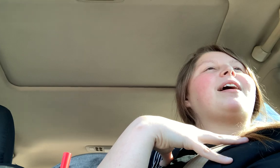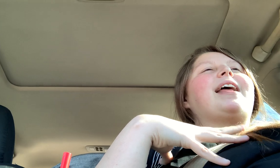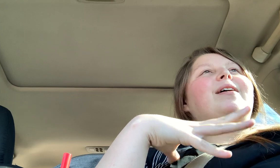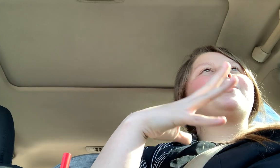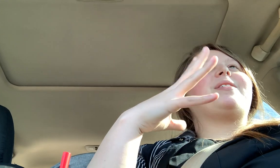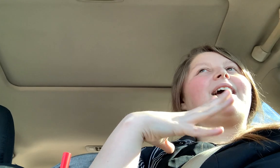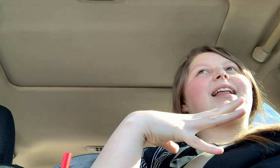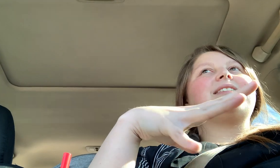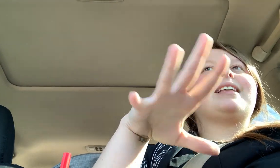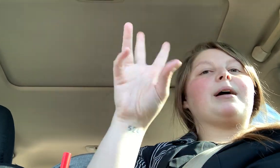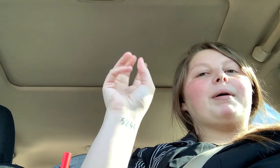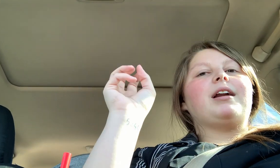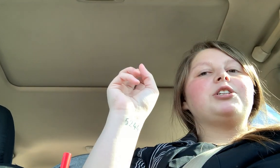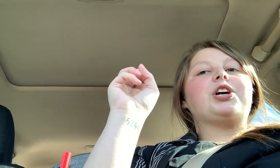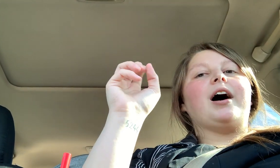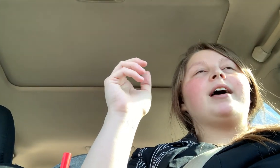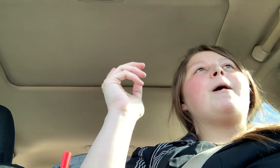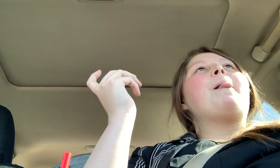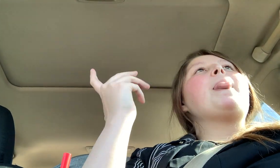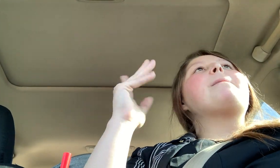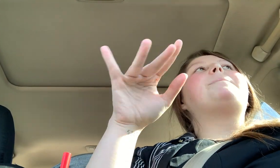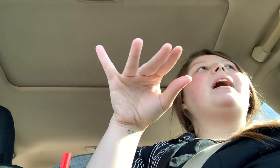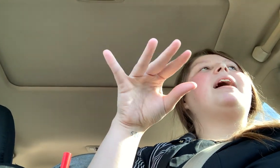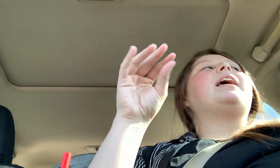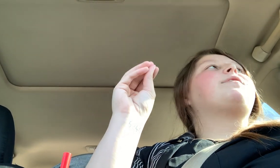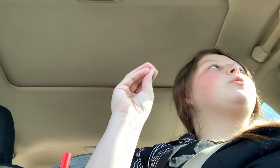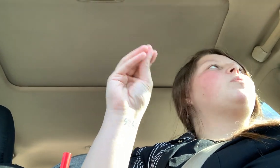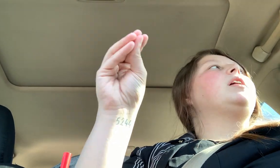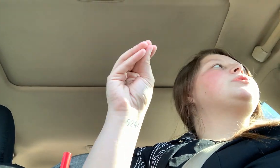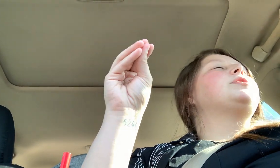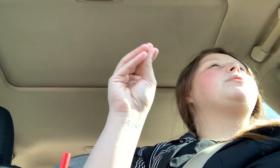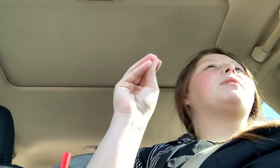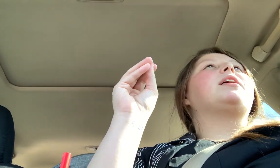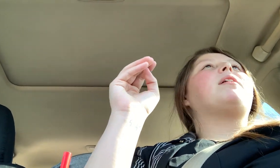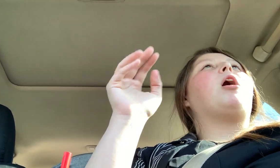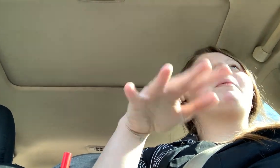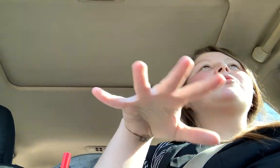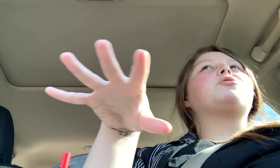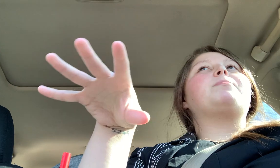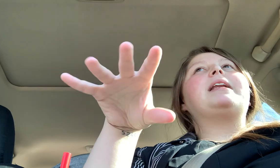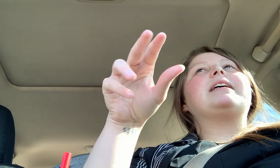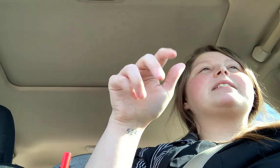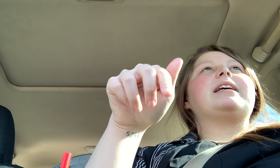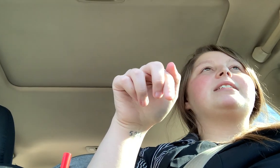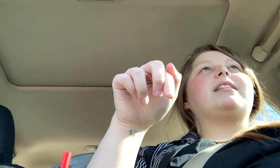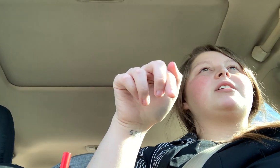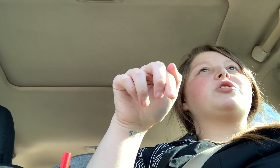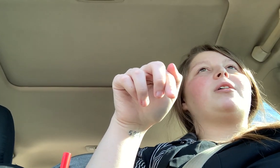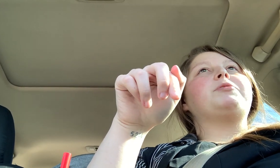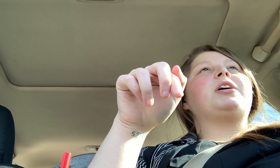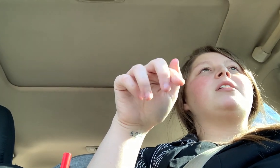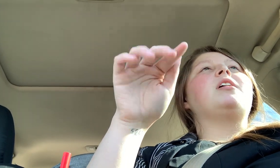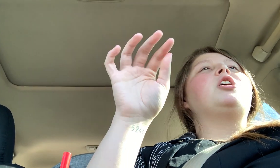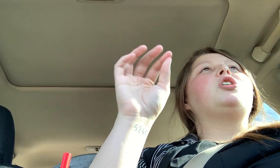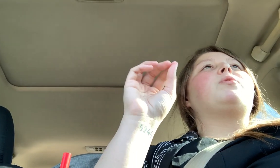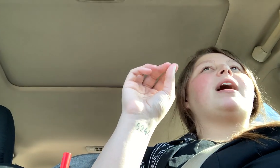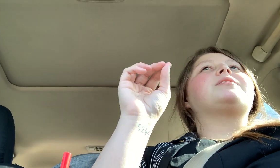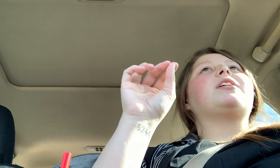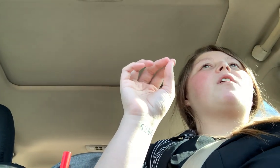right now. So you can kind of see like a body shot, but if you want to, you can, all my social media is linked in the description. You guys can go